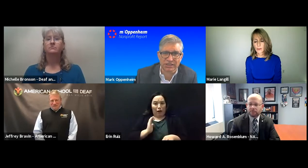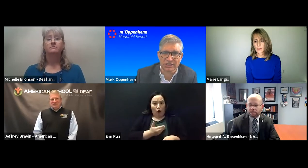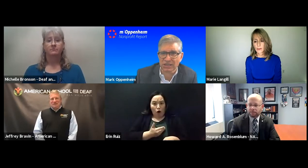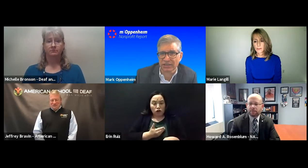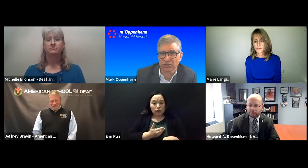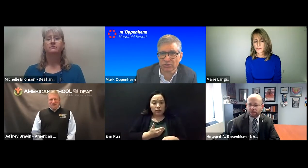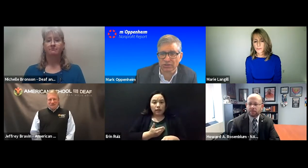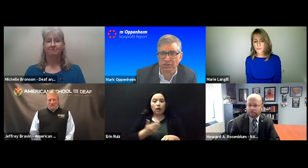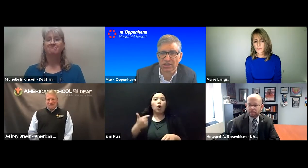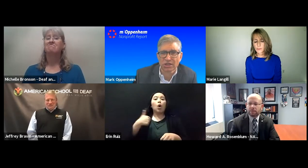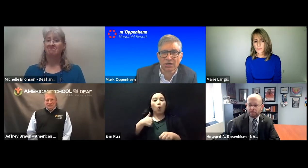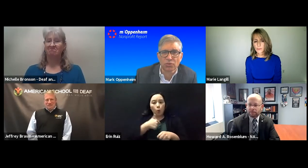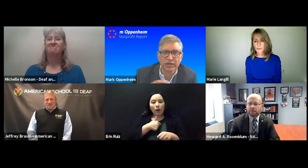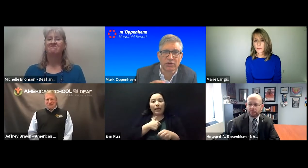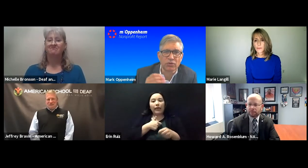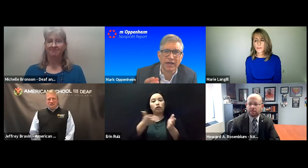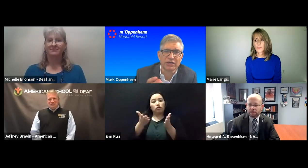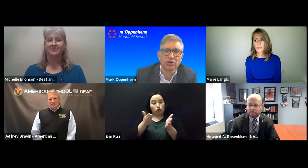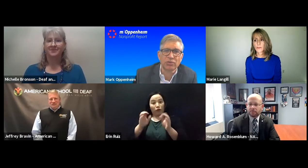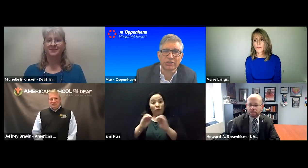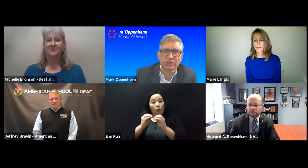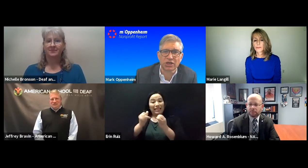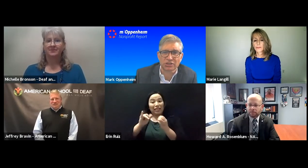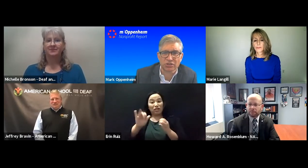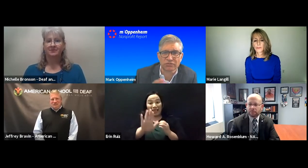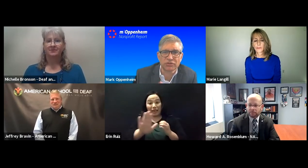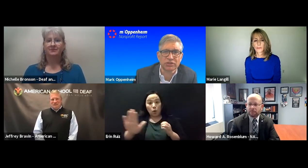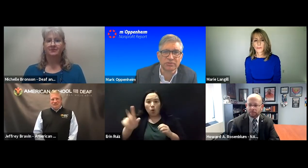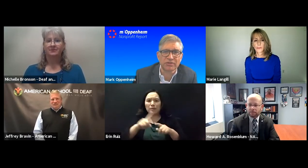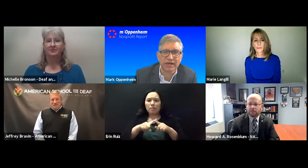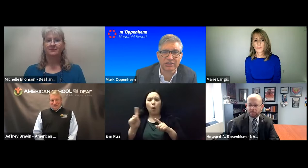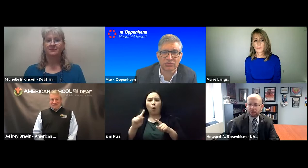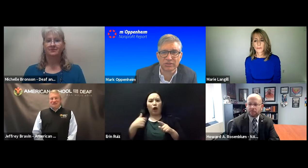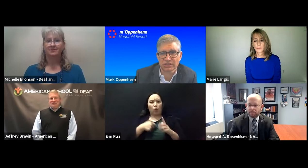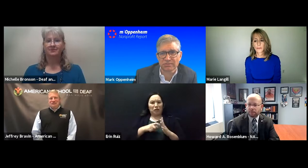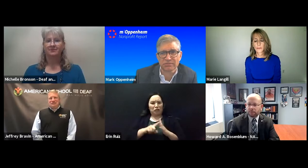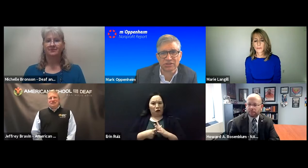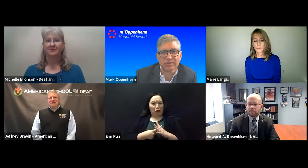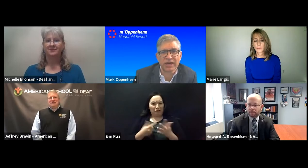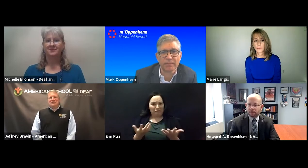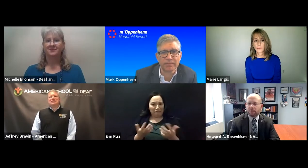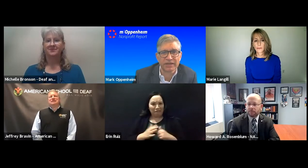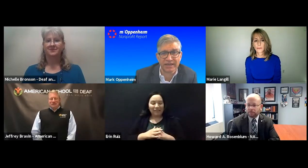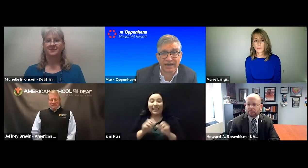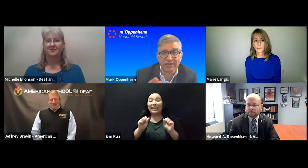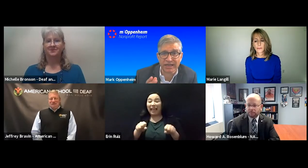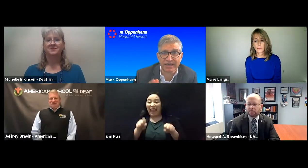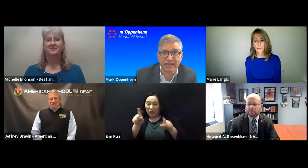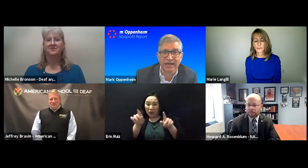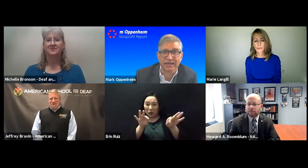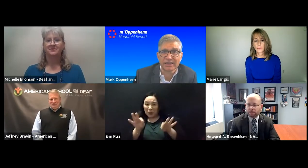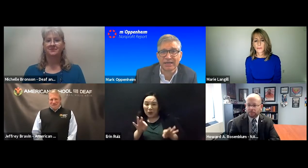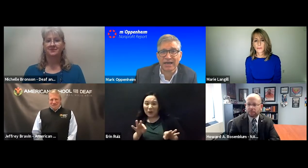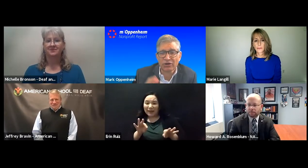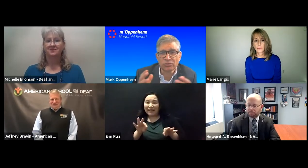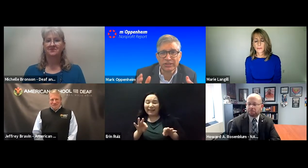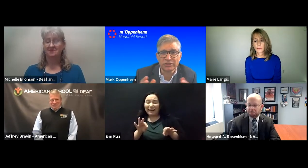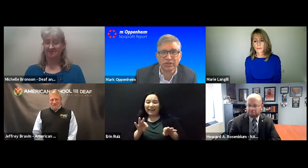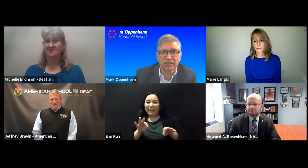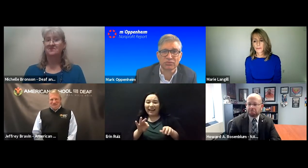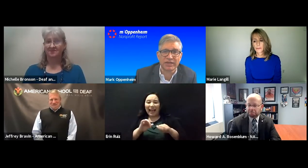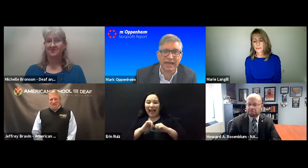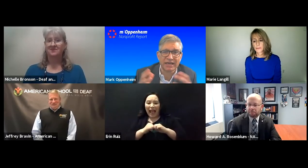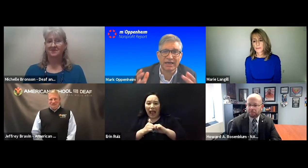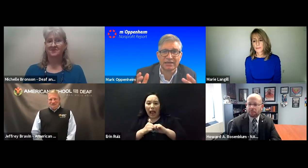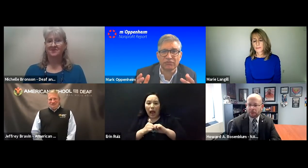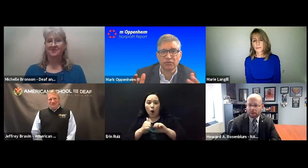organizations like yours, we don't quite know where to start. So if you could provide us with some help in navigating that, how can we